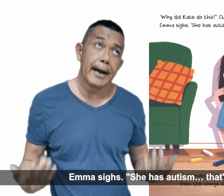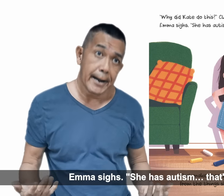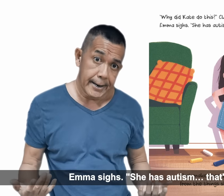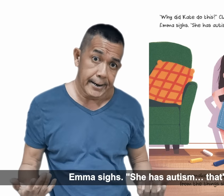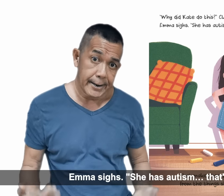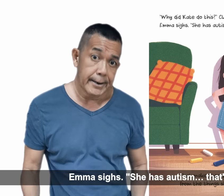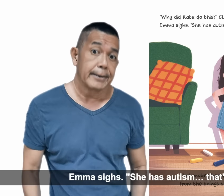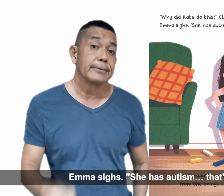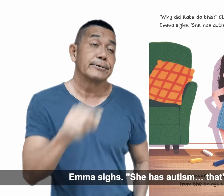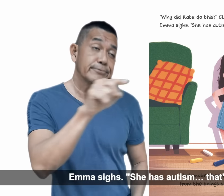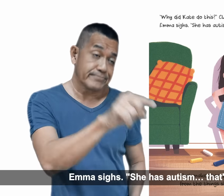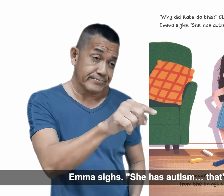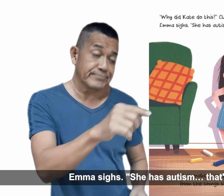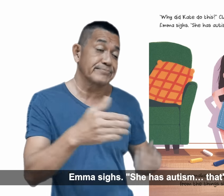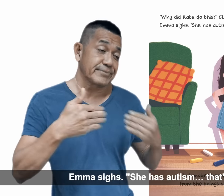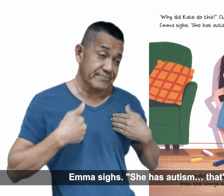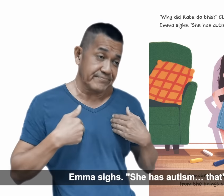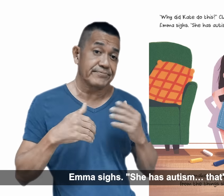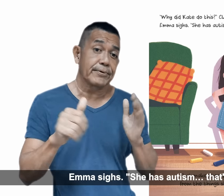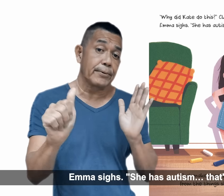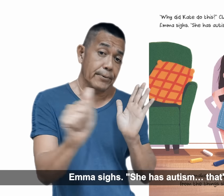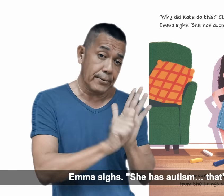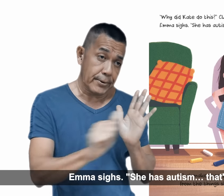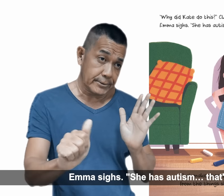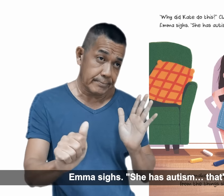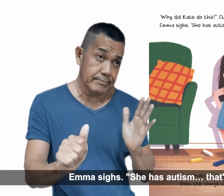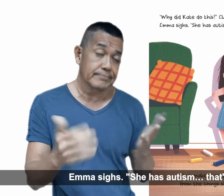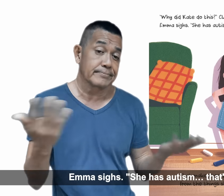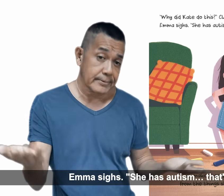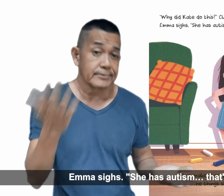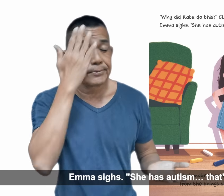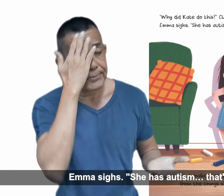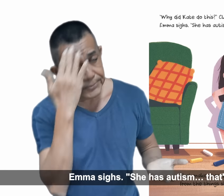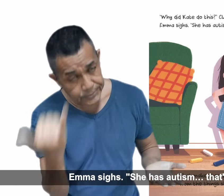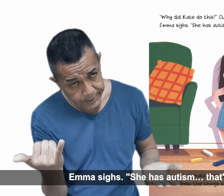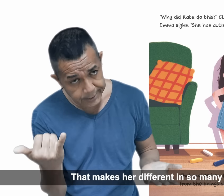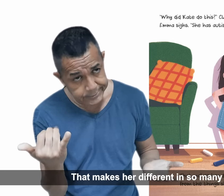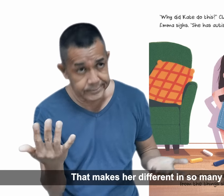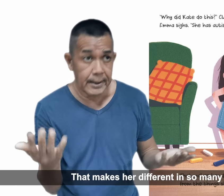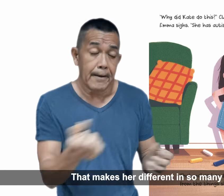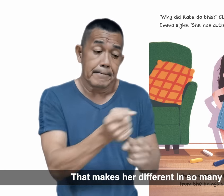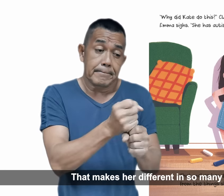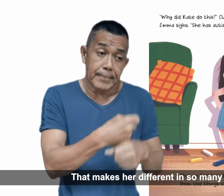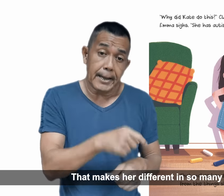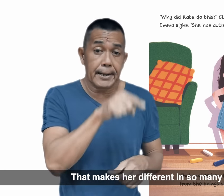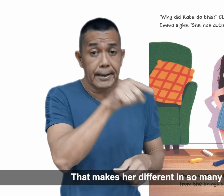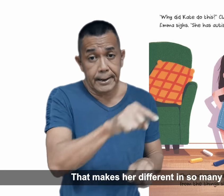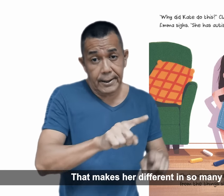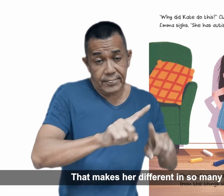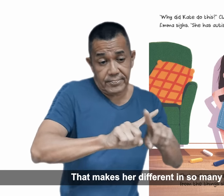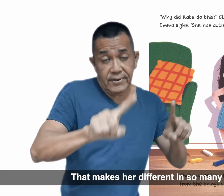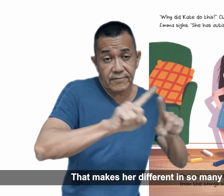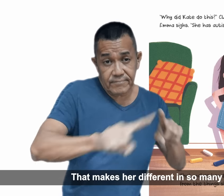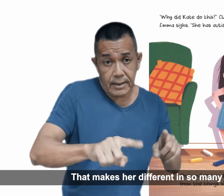Emma sighs. She has autism. She That's why that makes her different